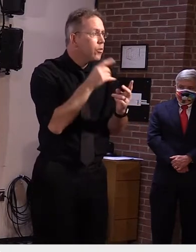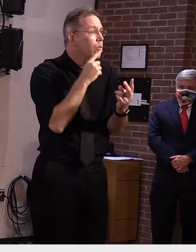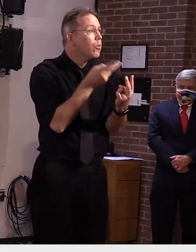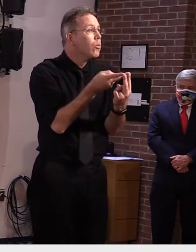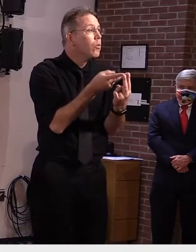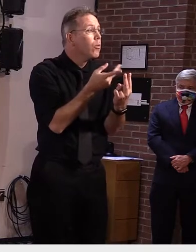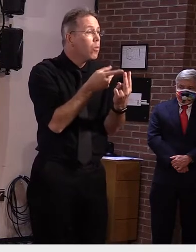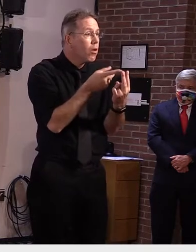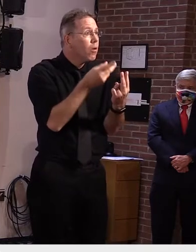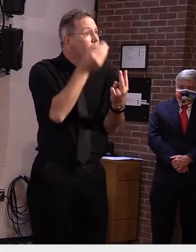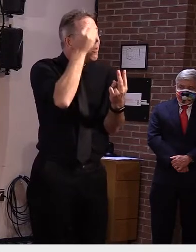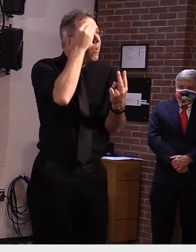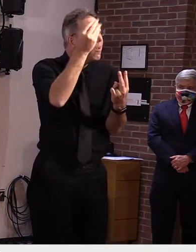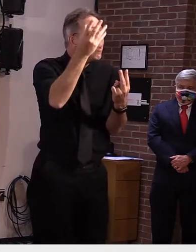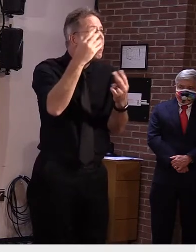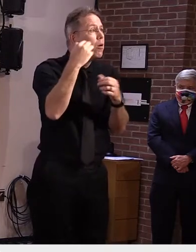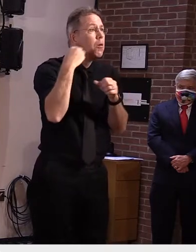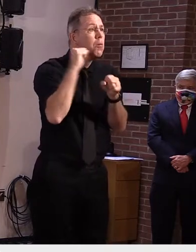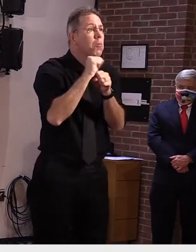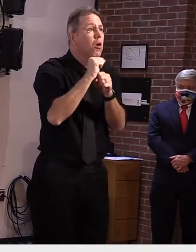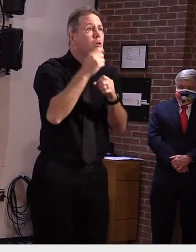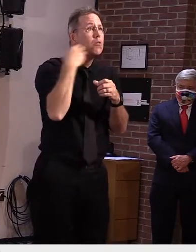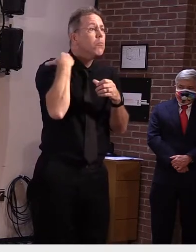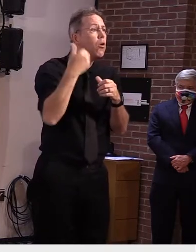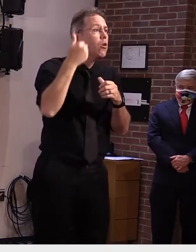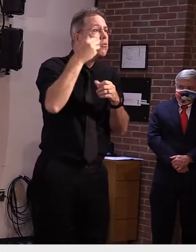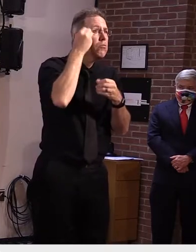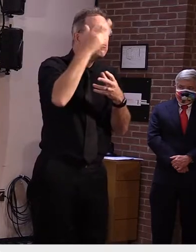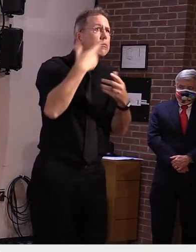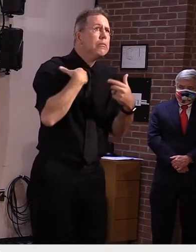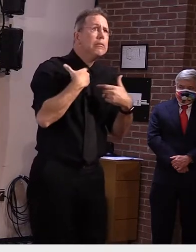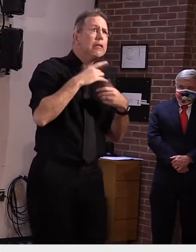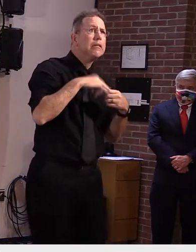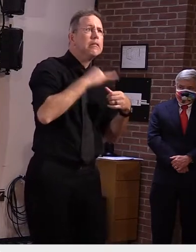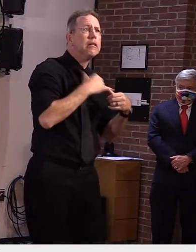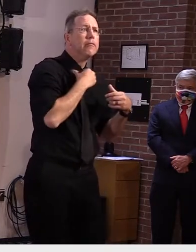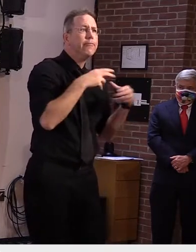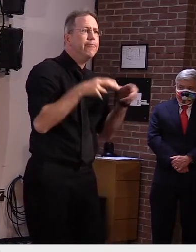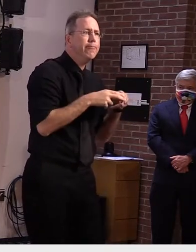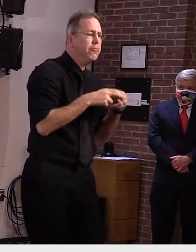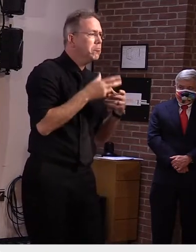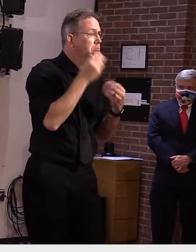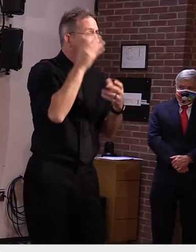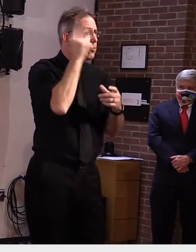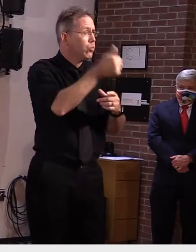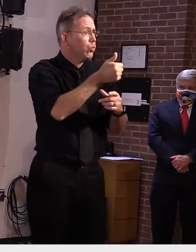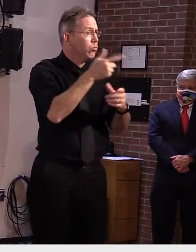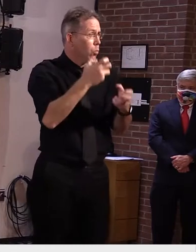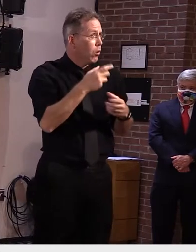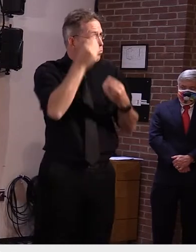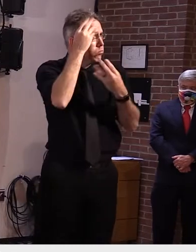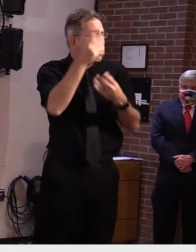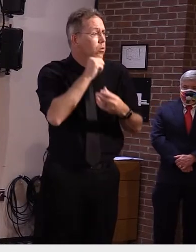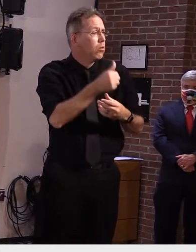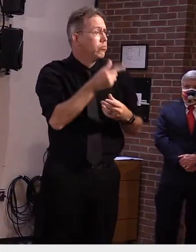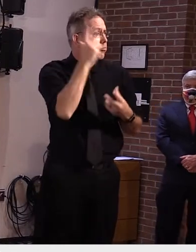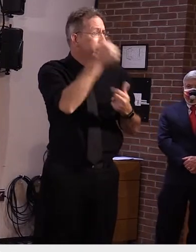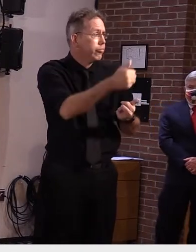their their co-workers however are considered contacts of contacts